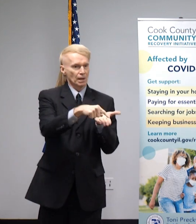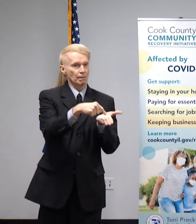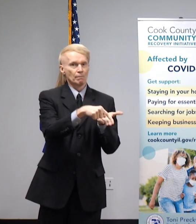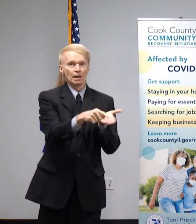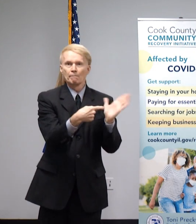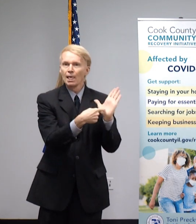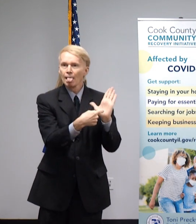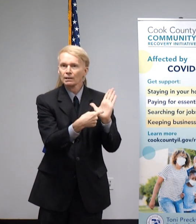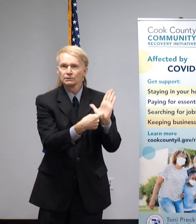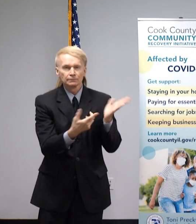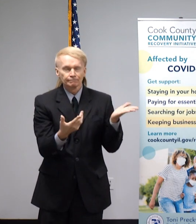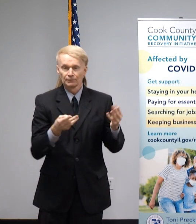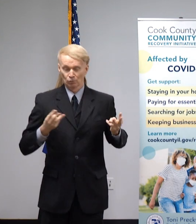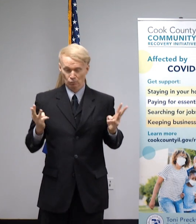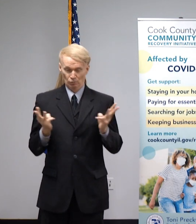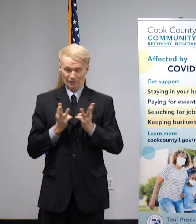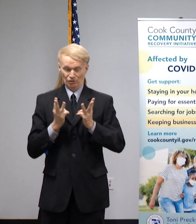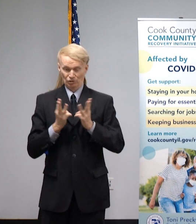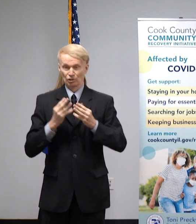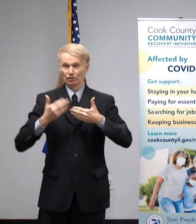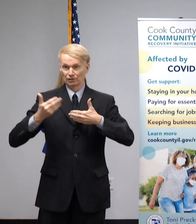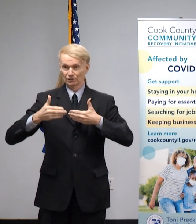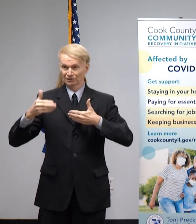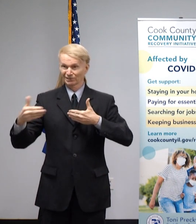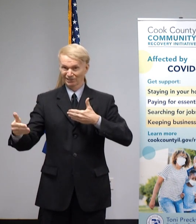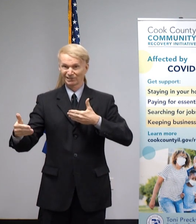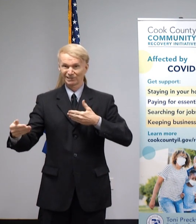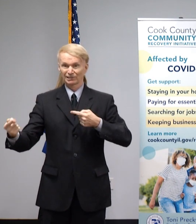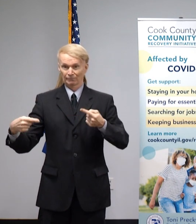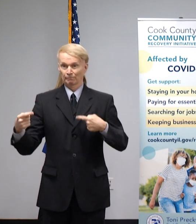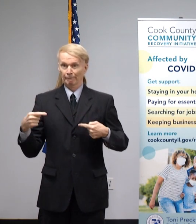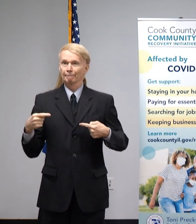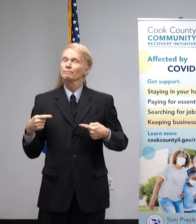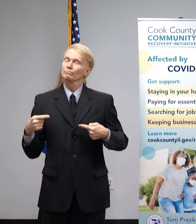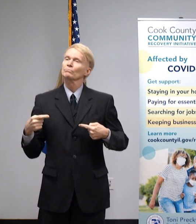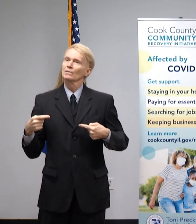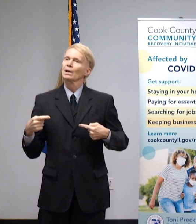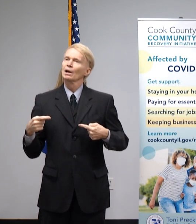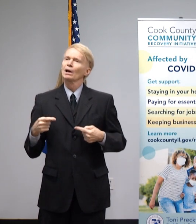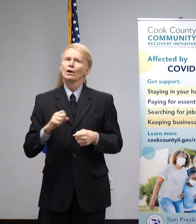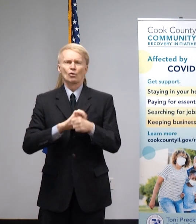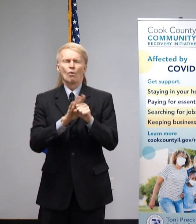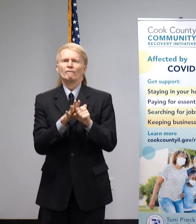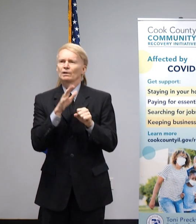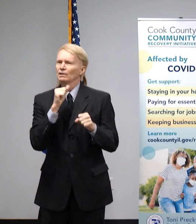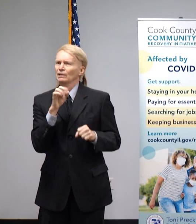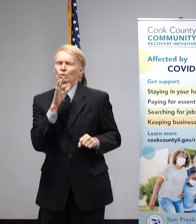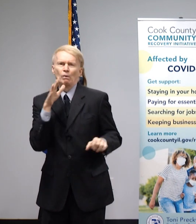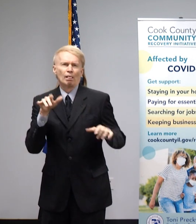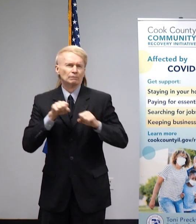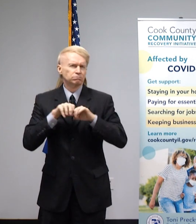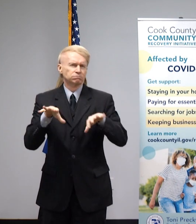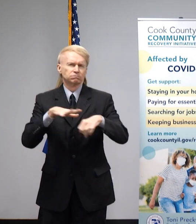In the winter months ahead, COVID-19 will continue to be a tremendous stress in our communities.